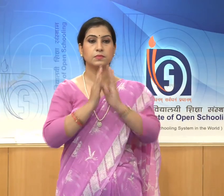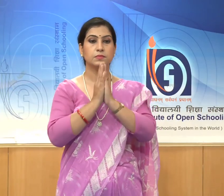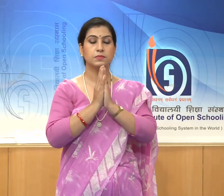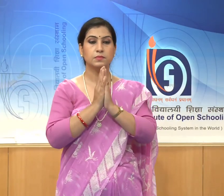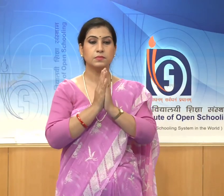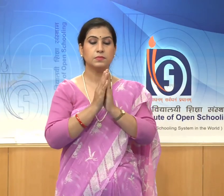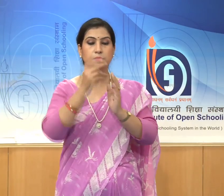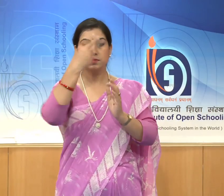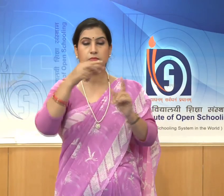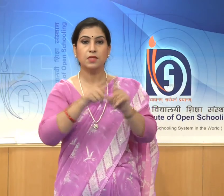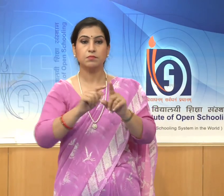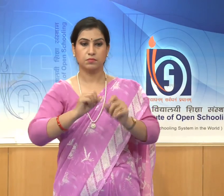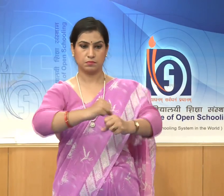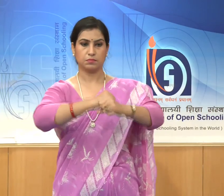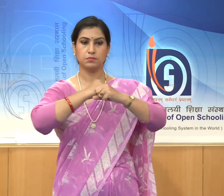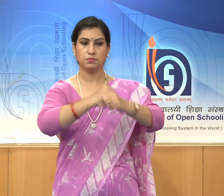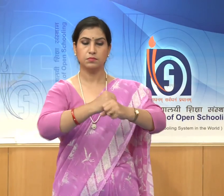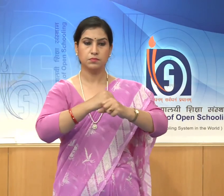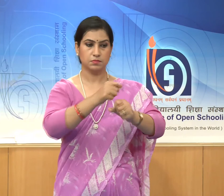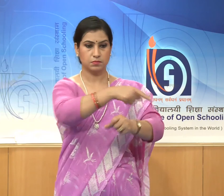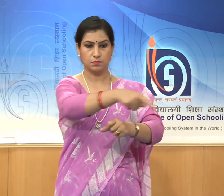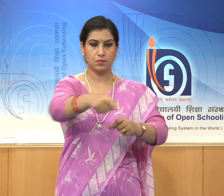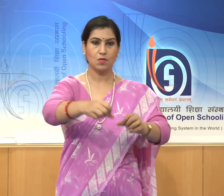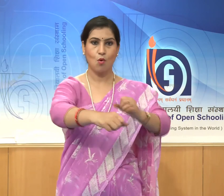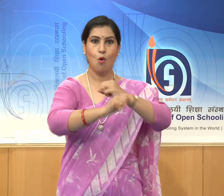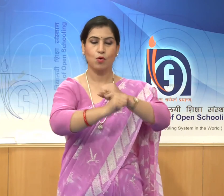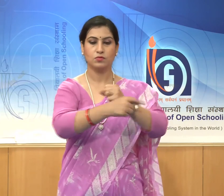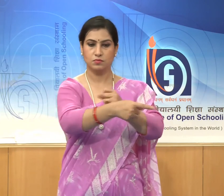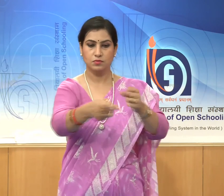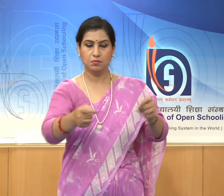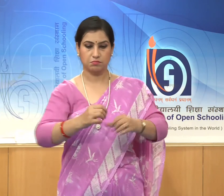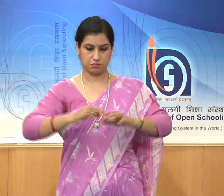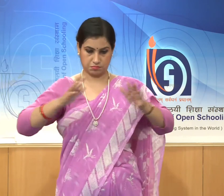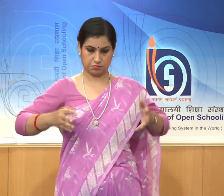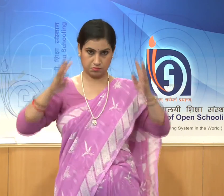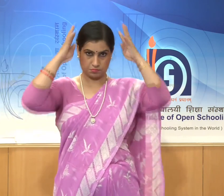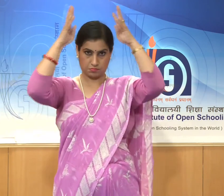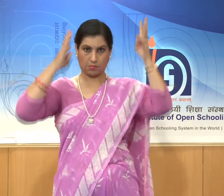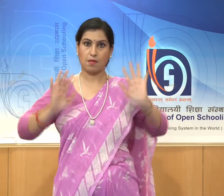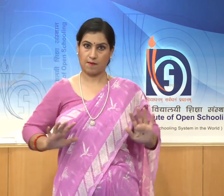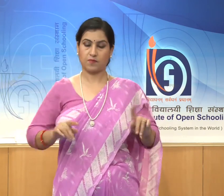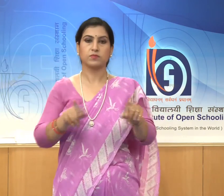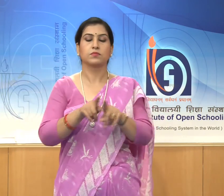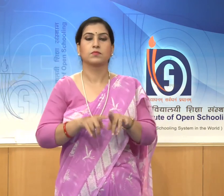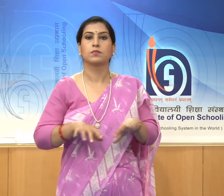drawn by horses is world famous